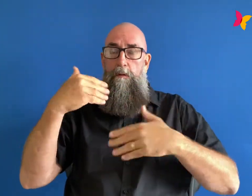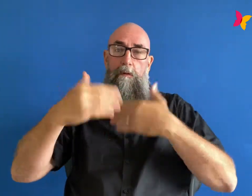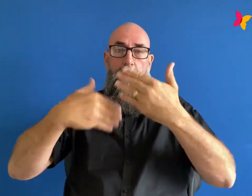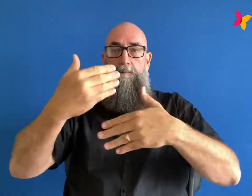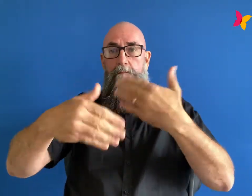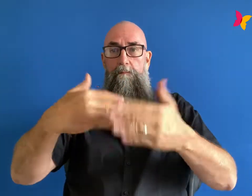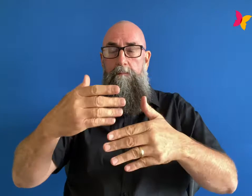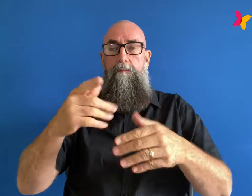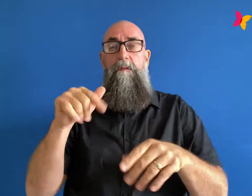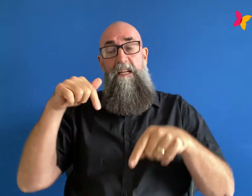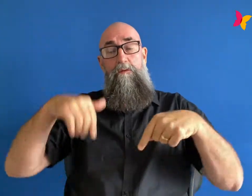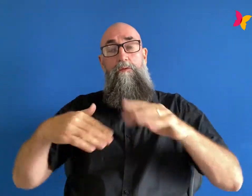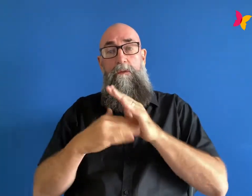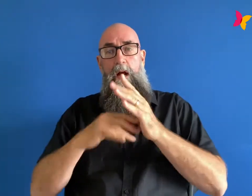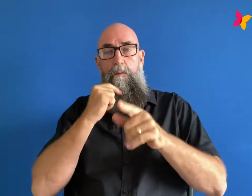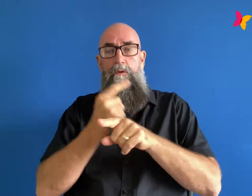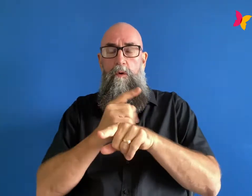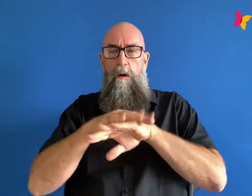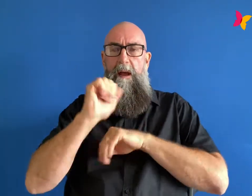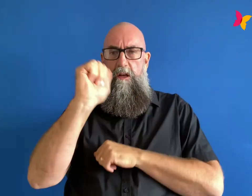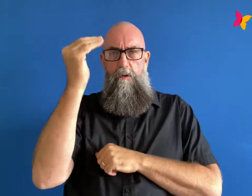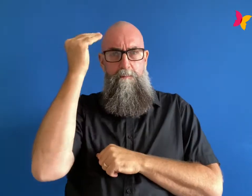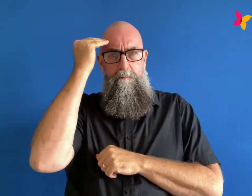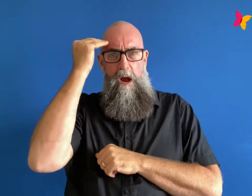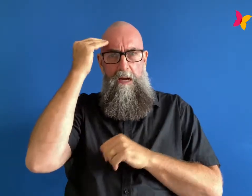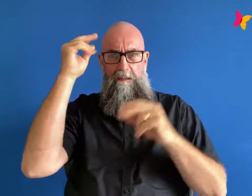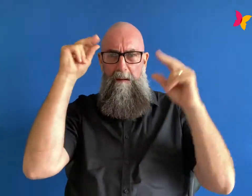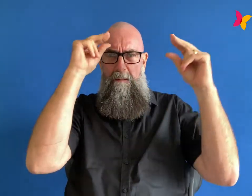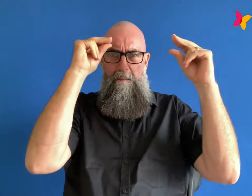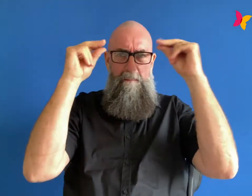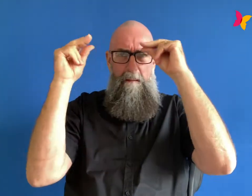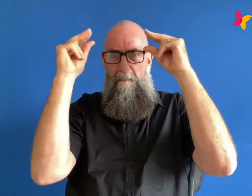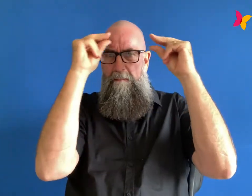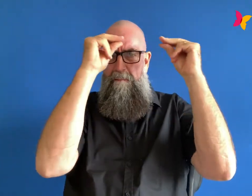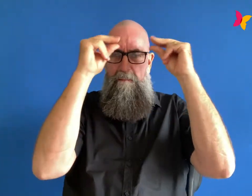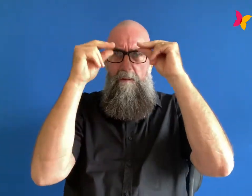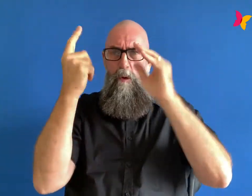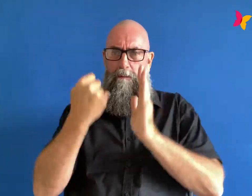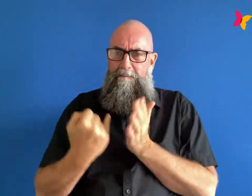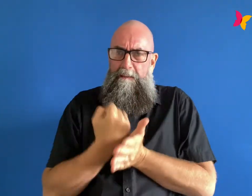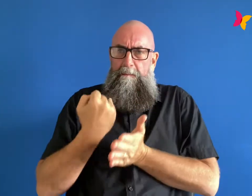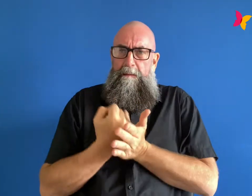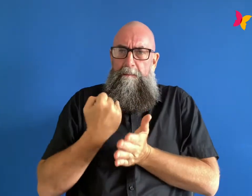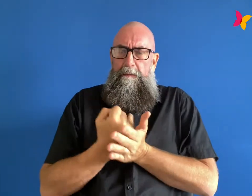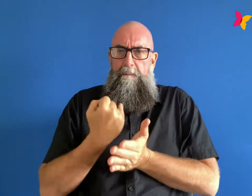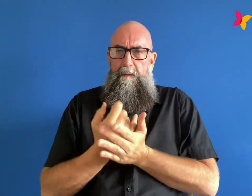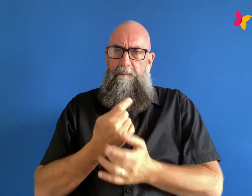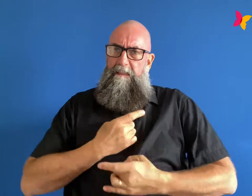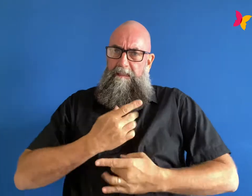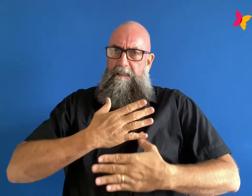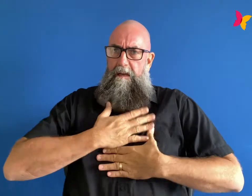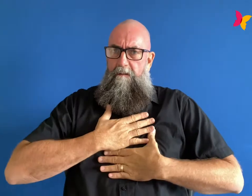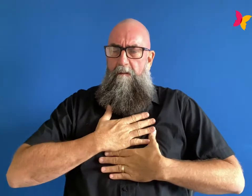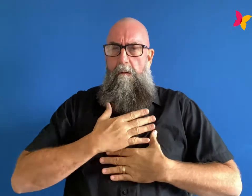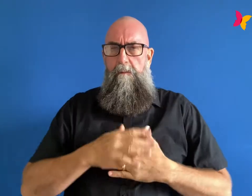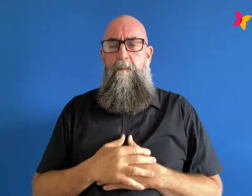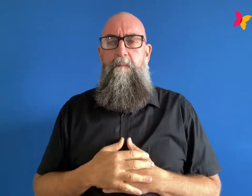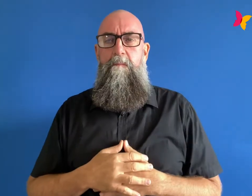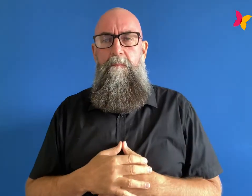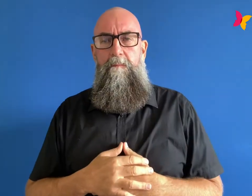why am i not good enough my inner critic is never quiet i'm worried i won't live up to the expectations i place on myself i'm